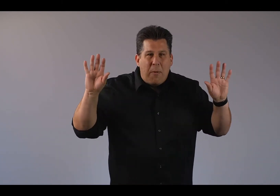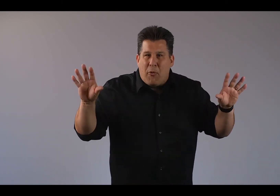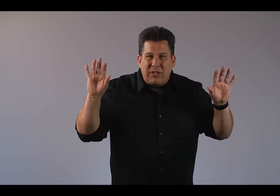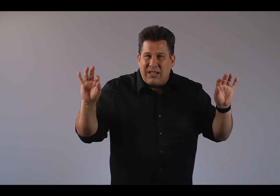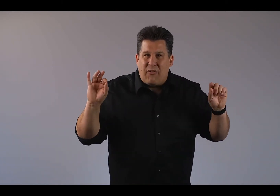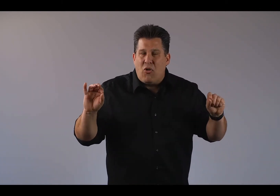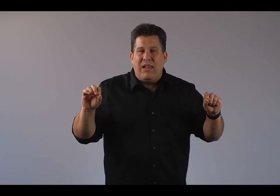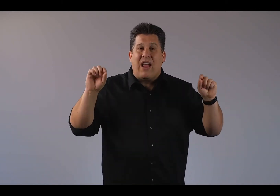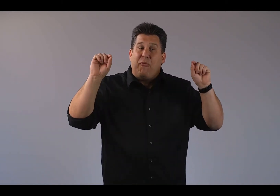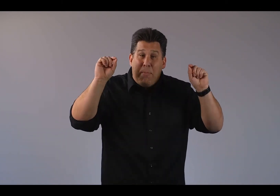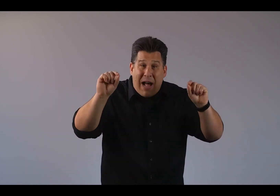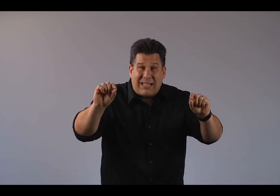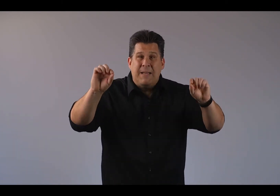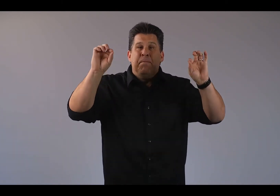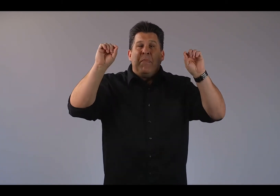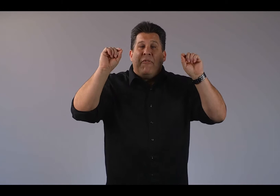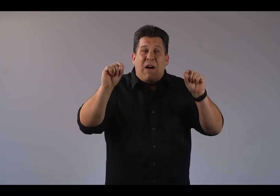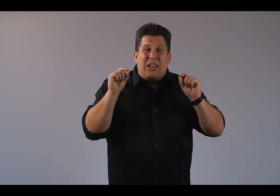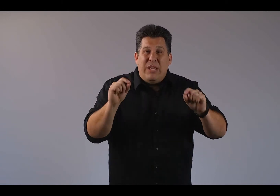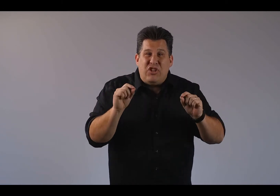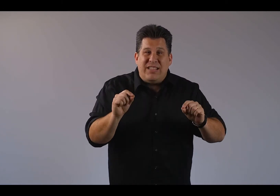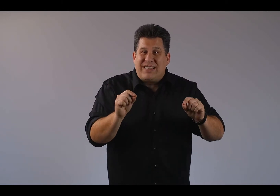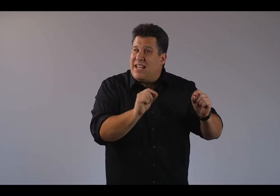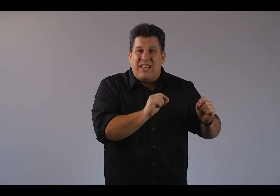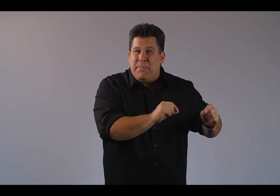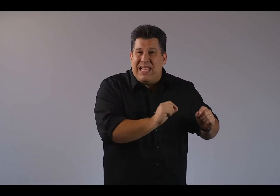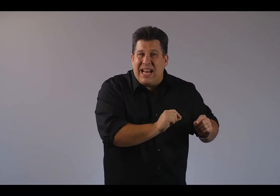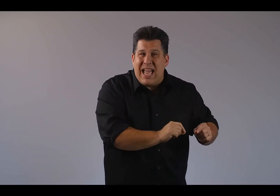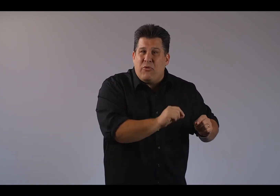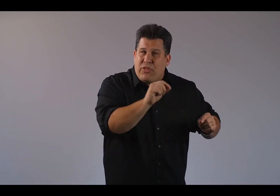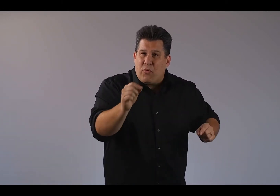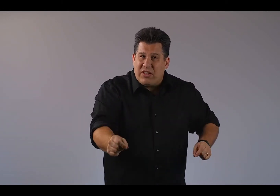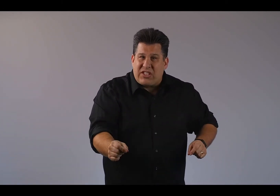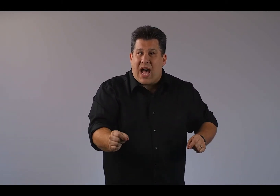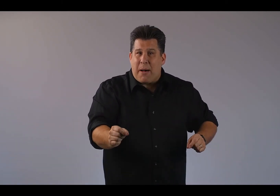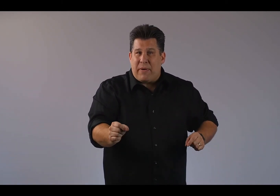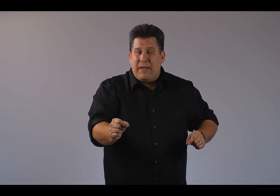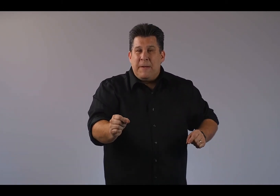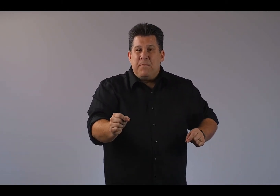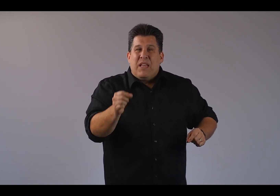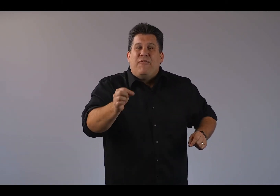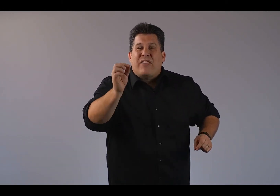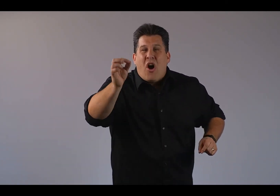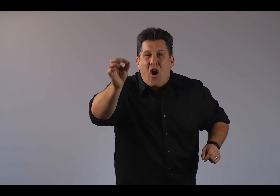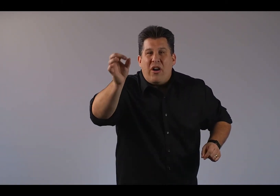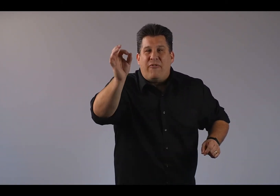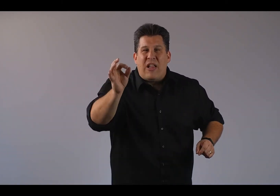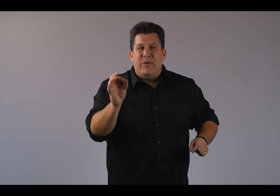important to live a holy life. But following Jesus doesn't begin and end with the word stop. In fact, the heart of following